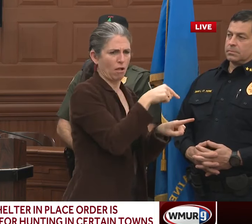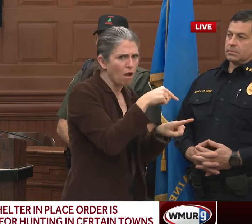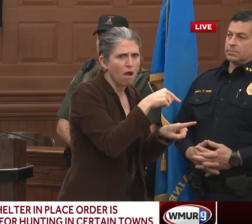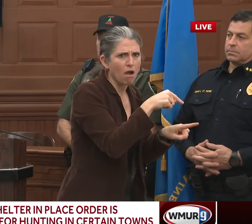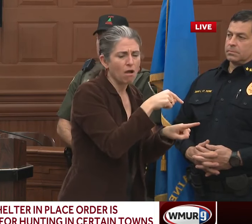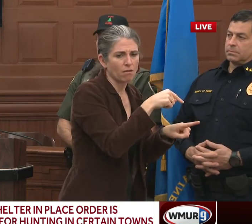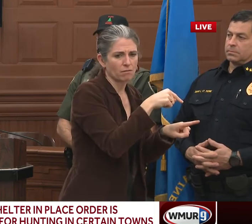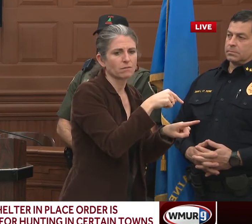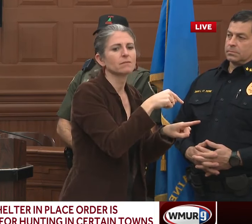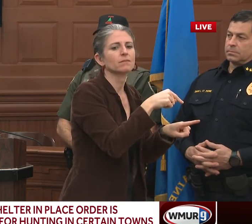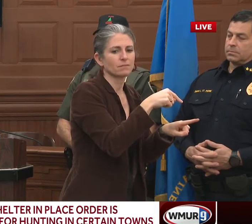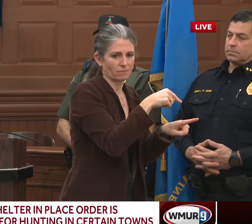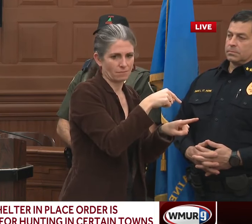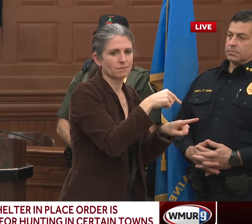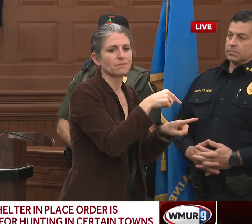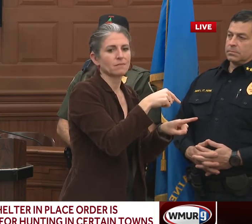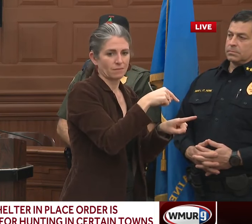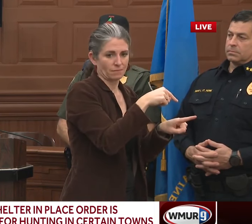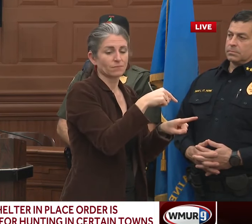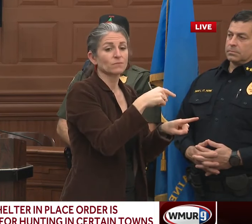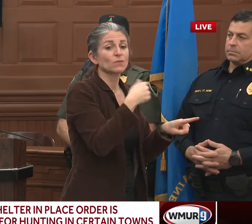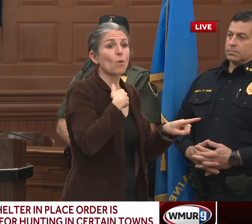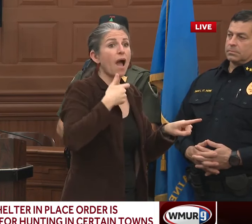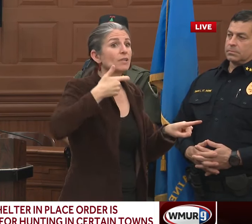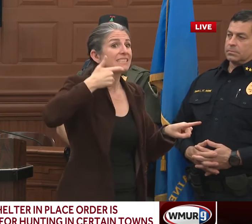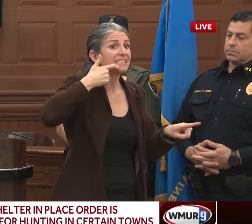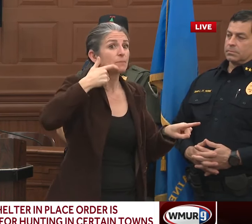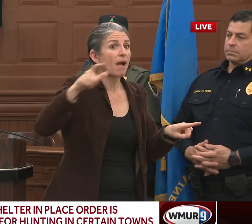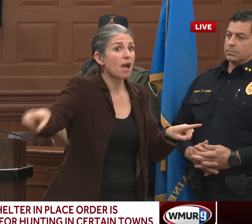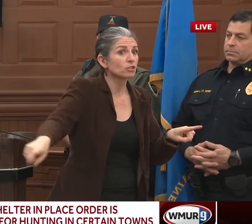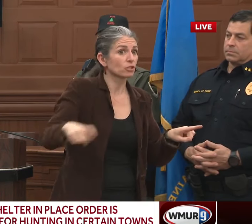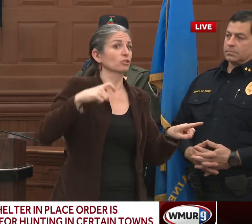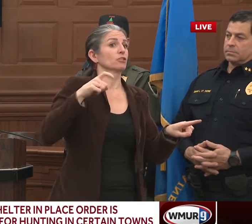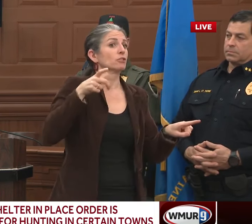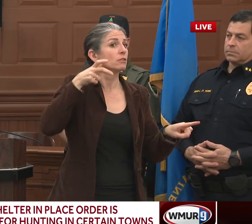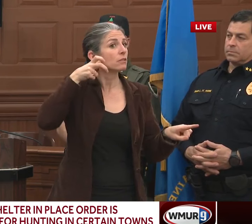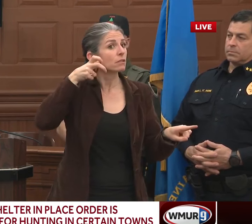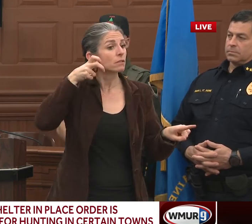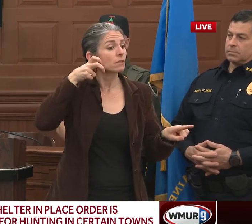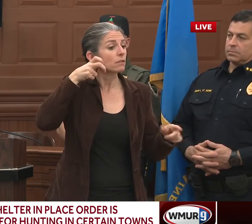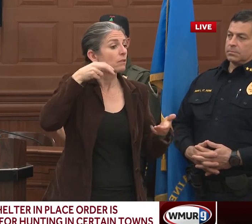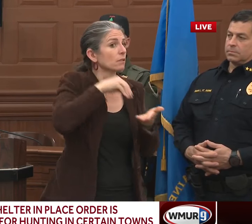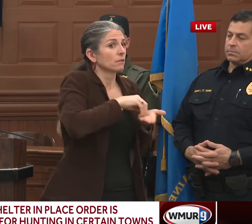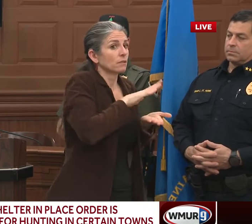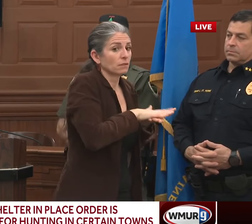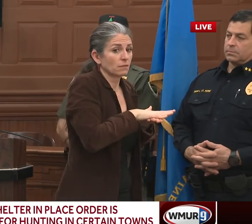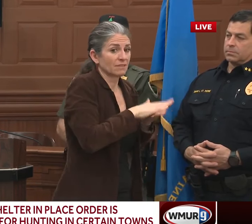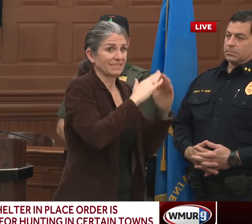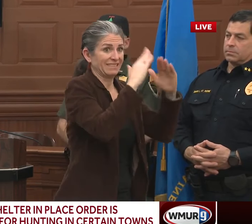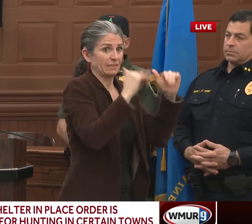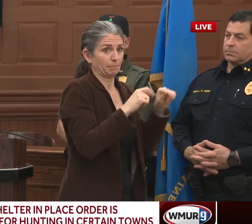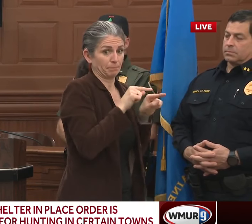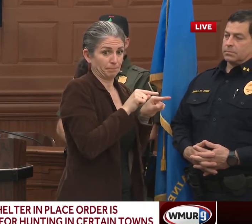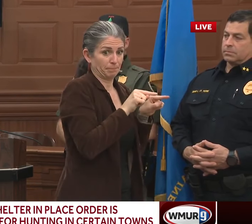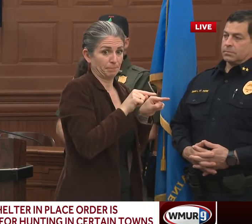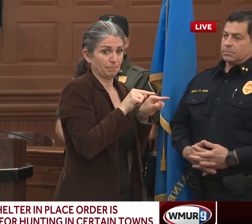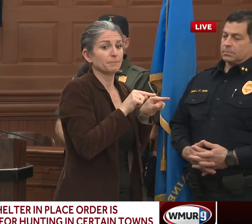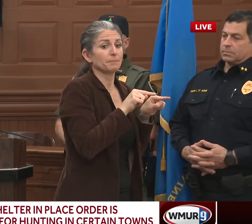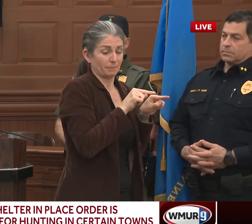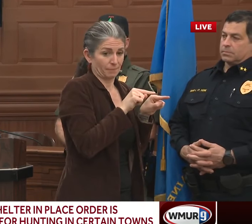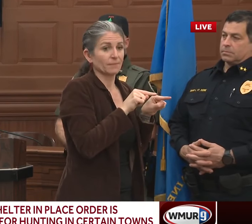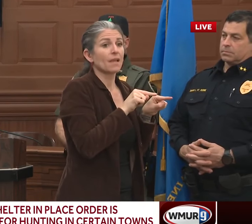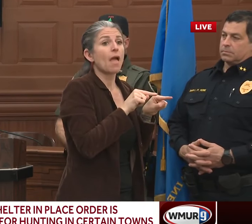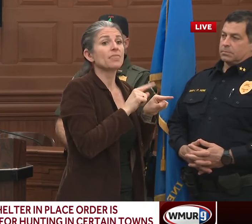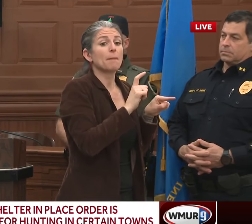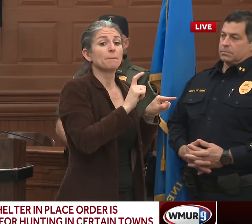system, or the computer-aided dispatch system, so somebody calls in on a radio and they say, now I'm out at that location, the first officer, the first Lewiston officer